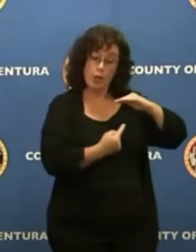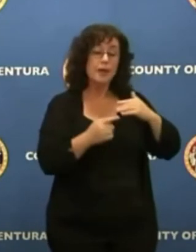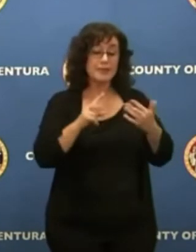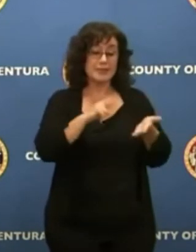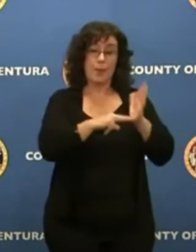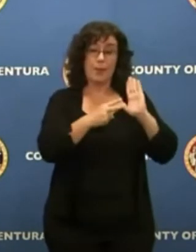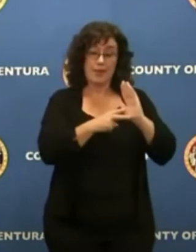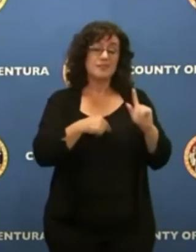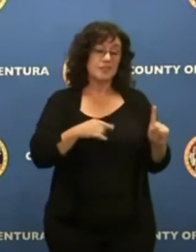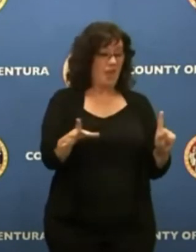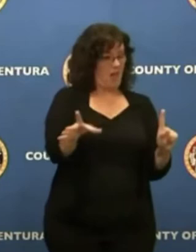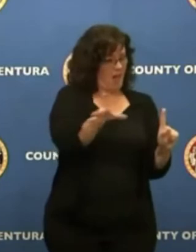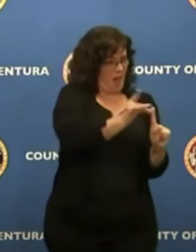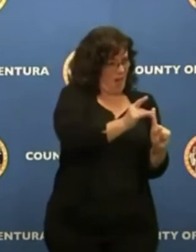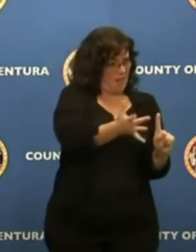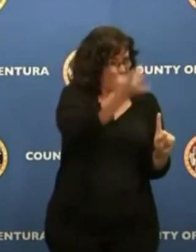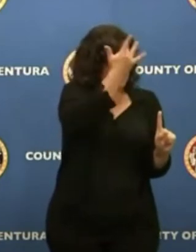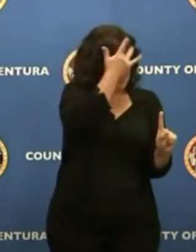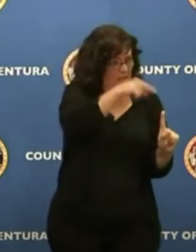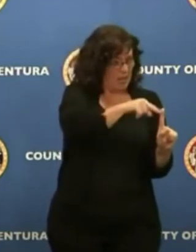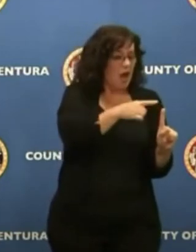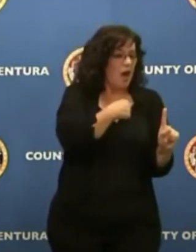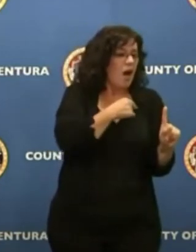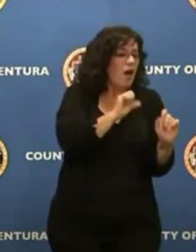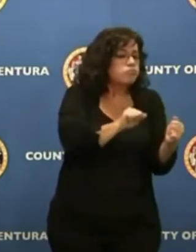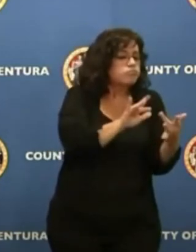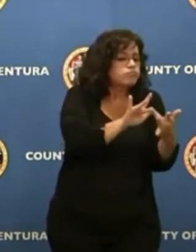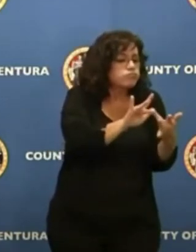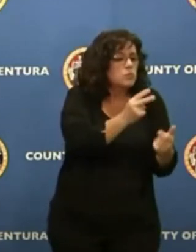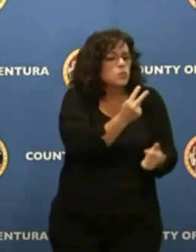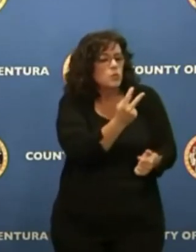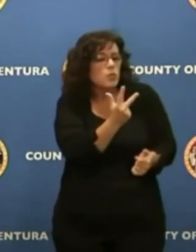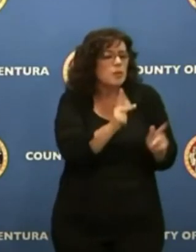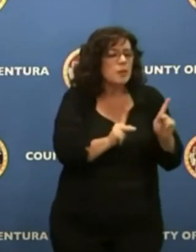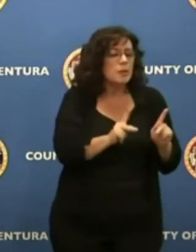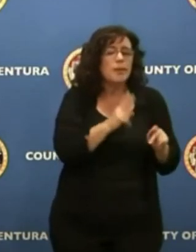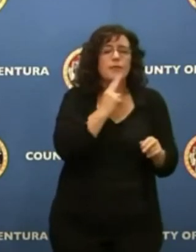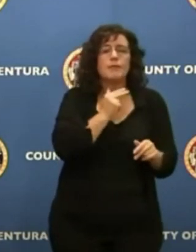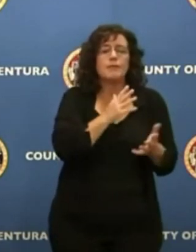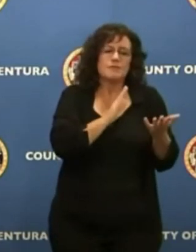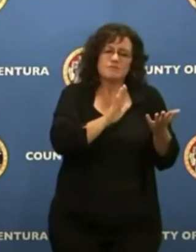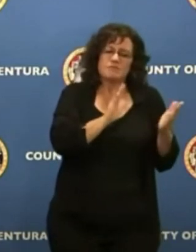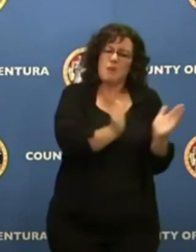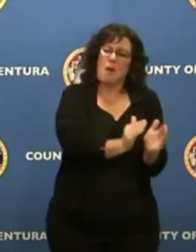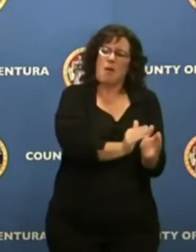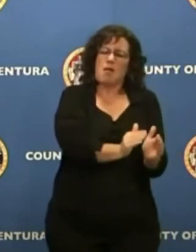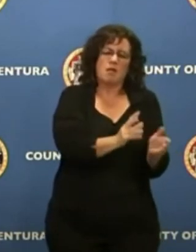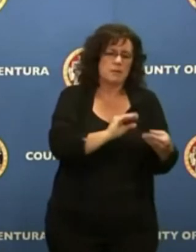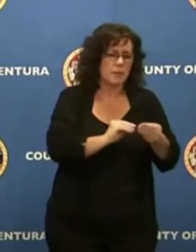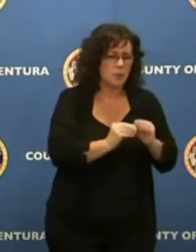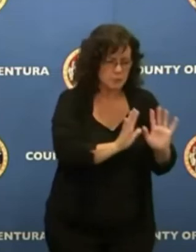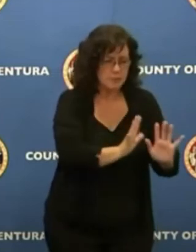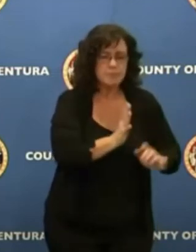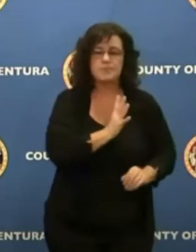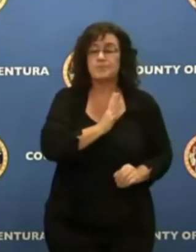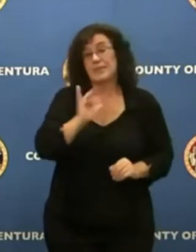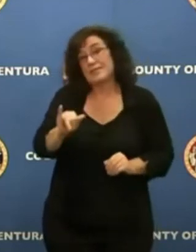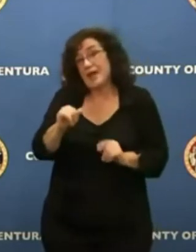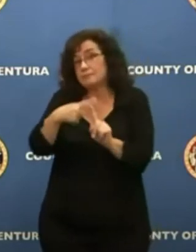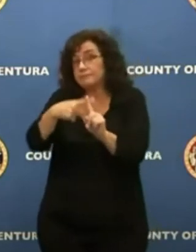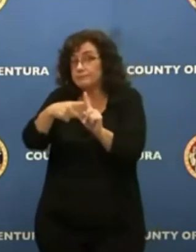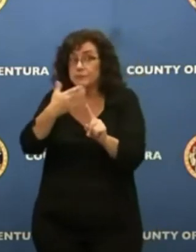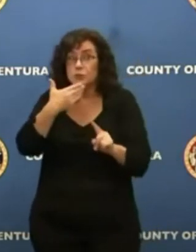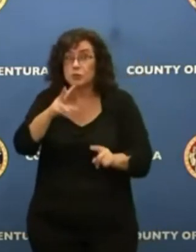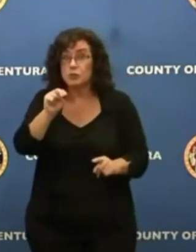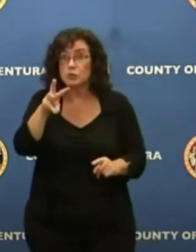most people have been staying away from others. And that's good news. But the purpose of this program